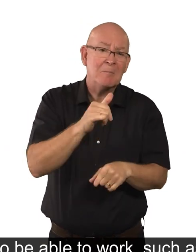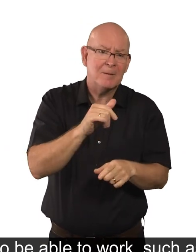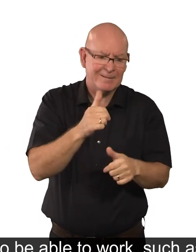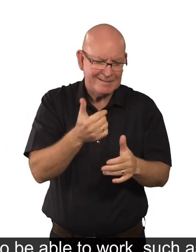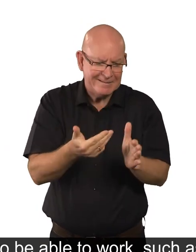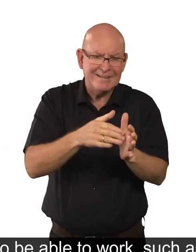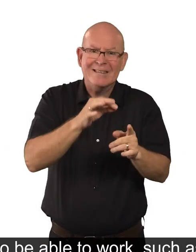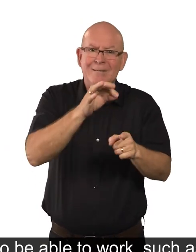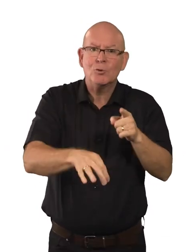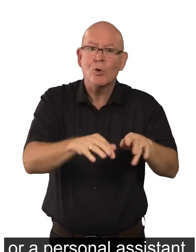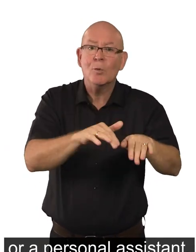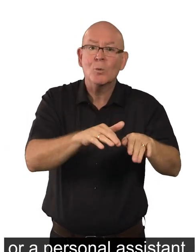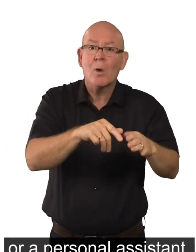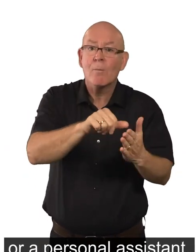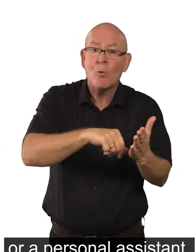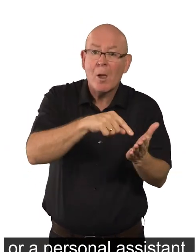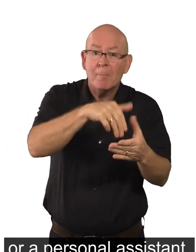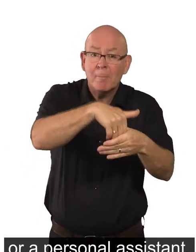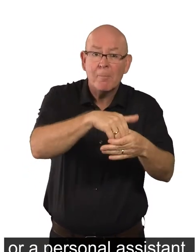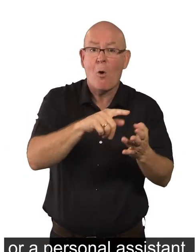computer programmes or a personal assistant.